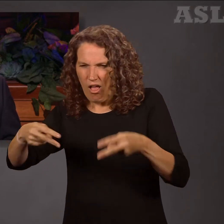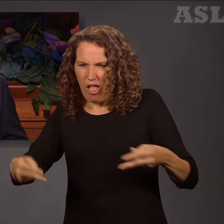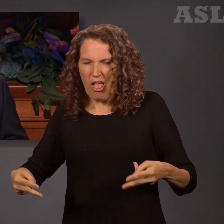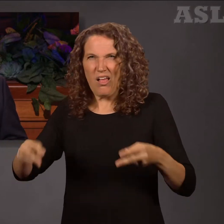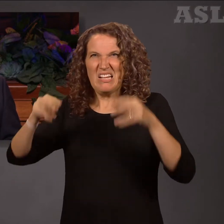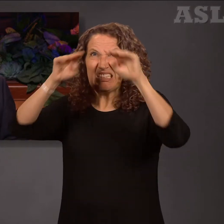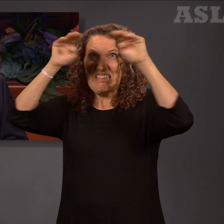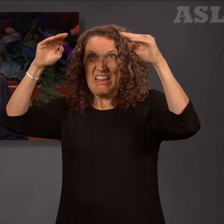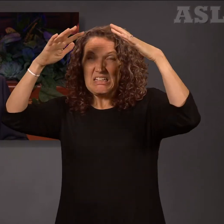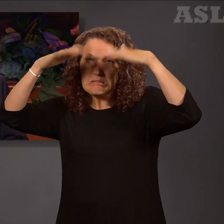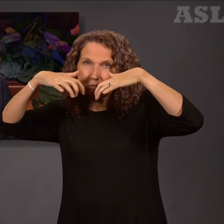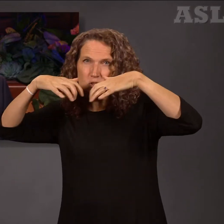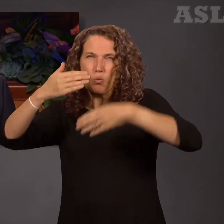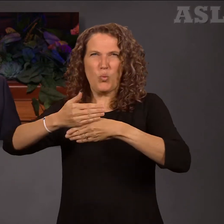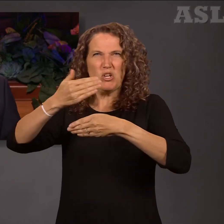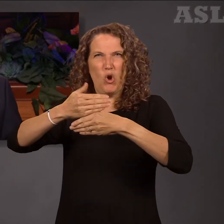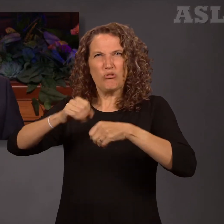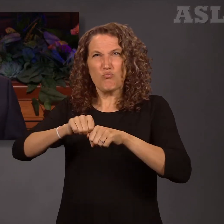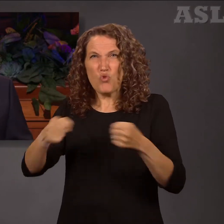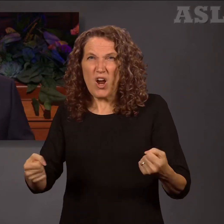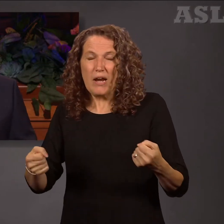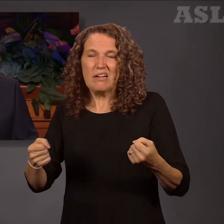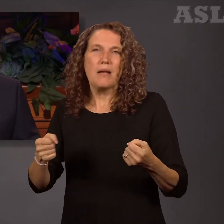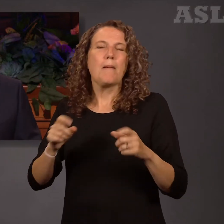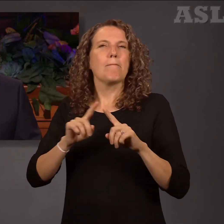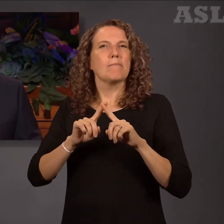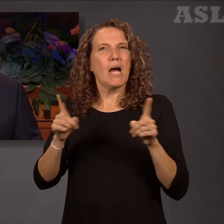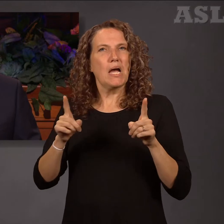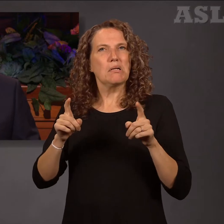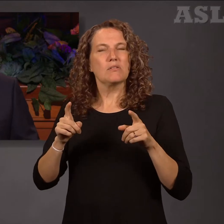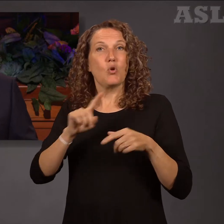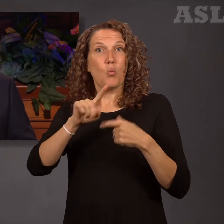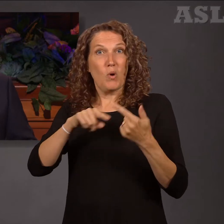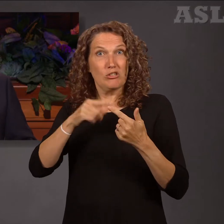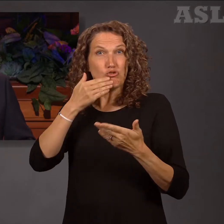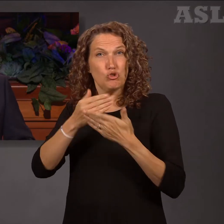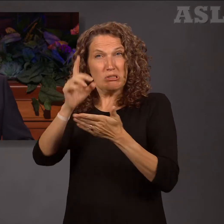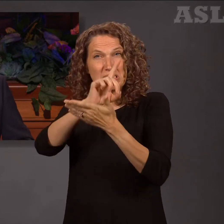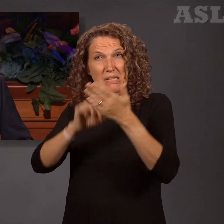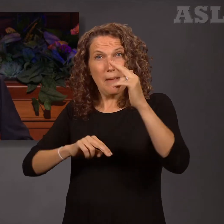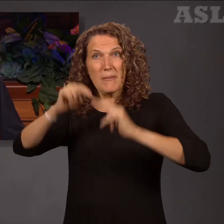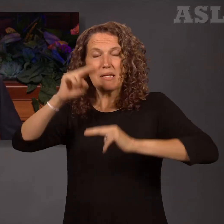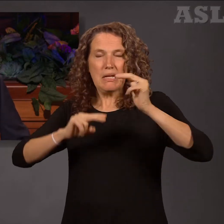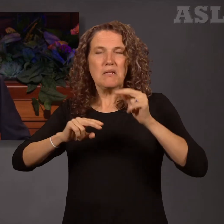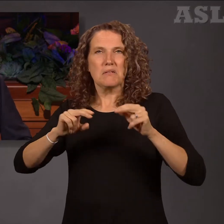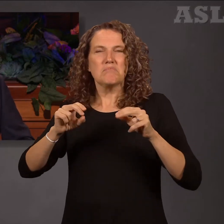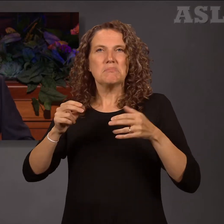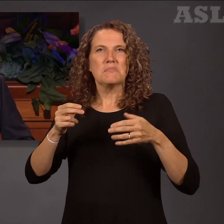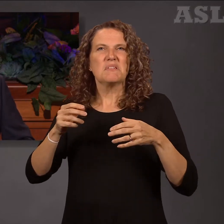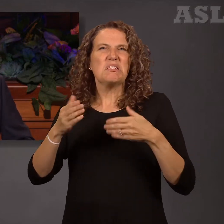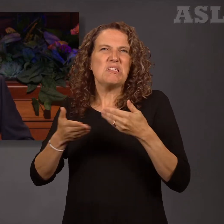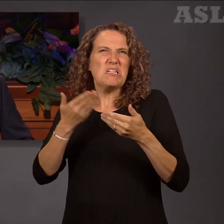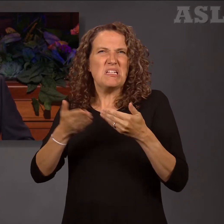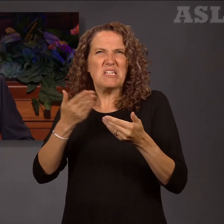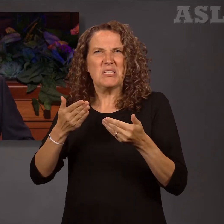etc. But this well-designed and well-built edifice will fulfill its purpose of protecting its